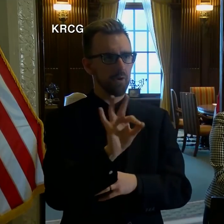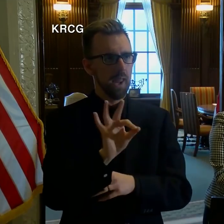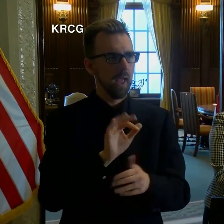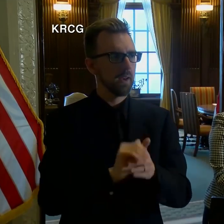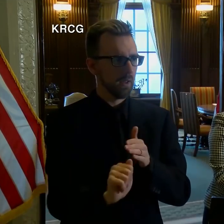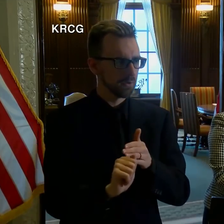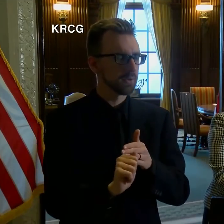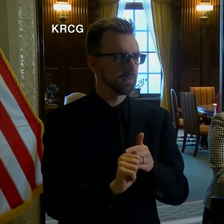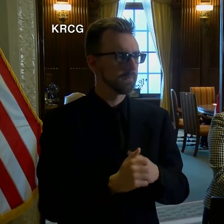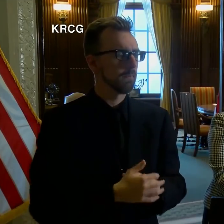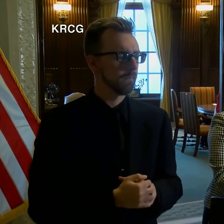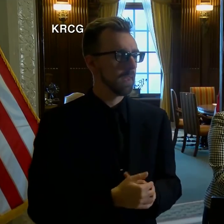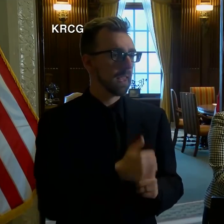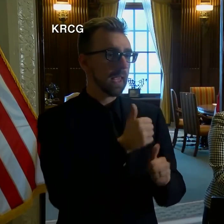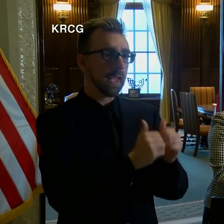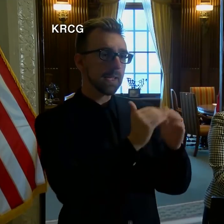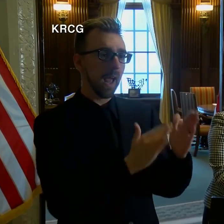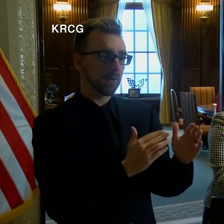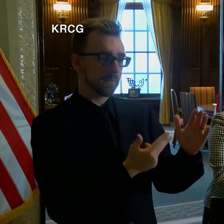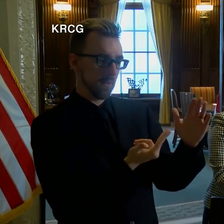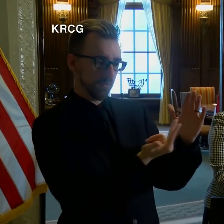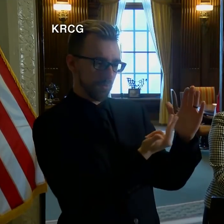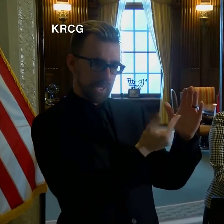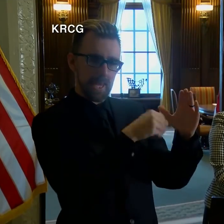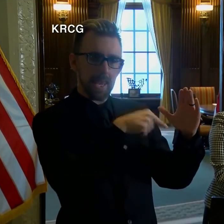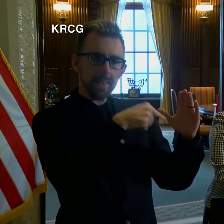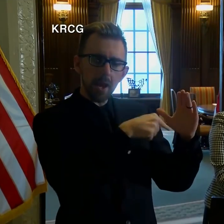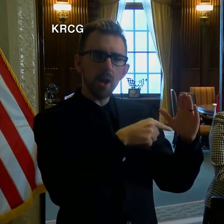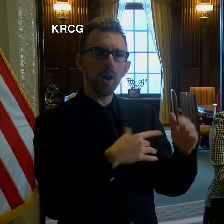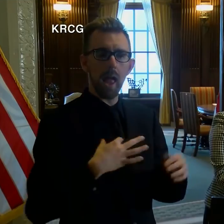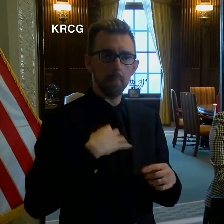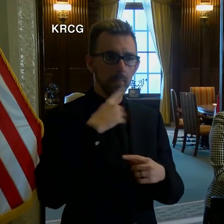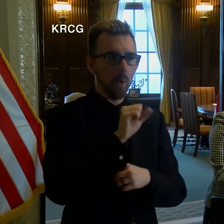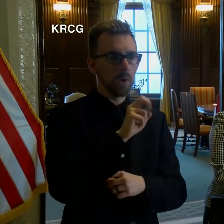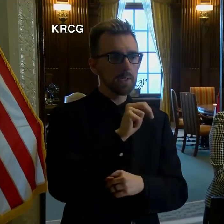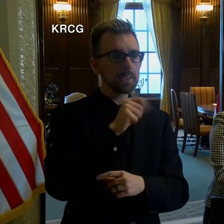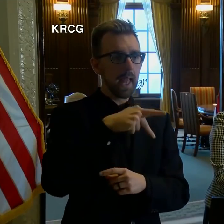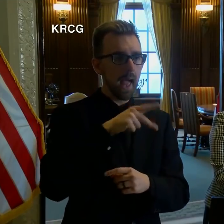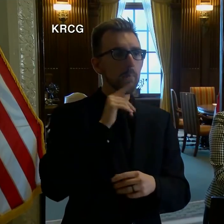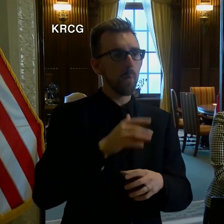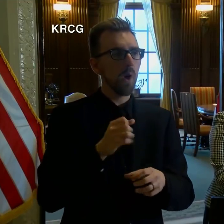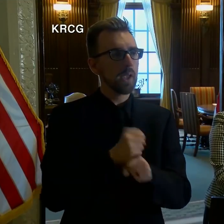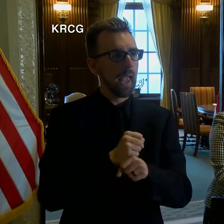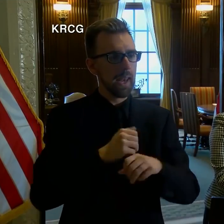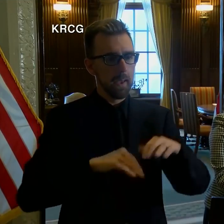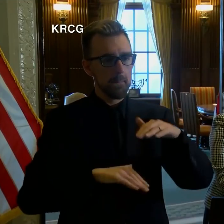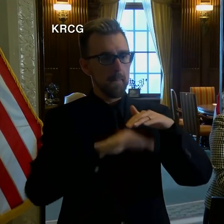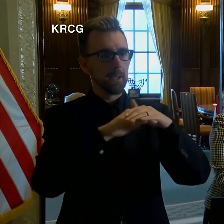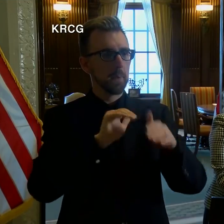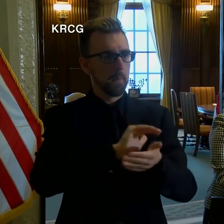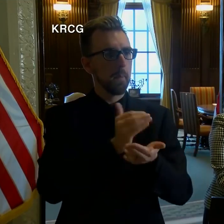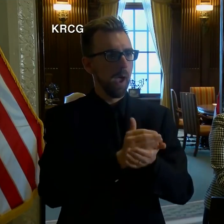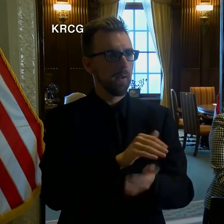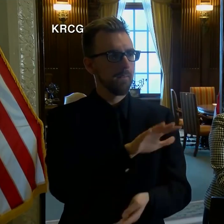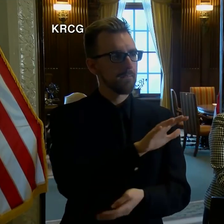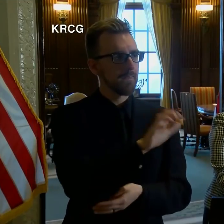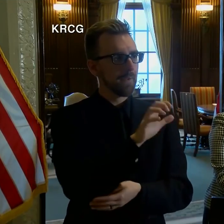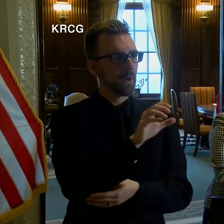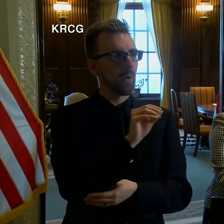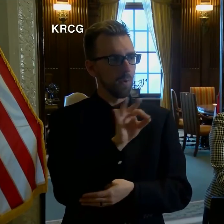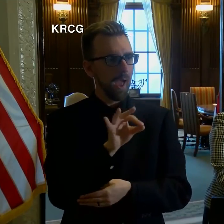Every household of three that is currently eligible for SNAP will receive the maximum amount of $509